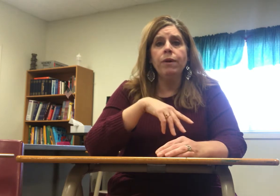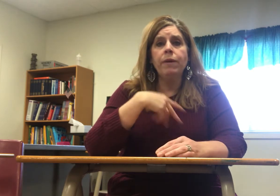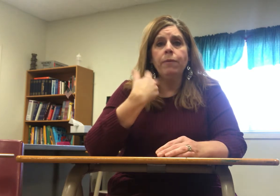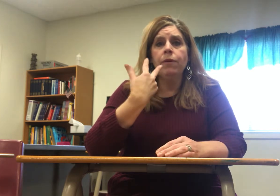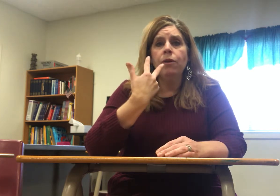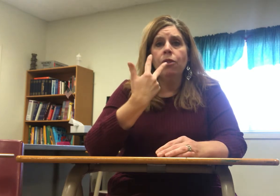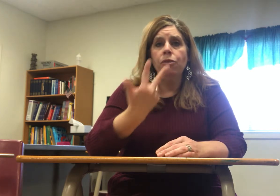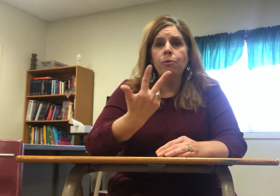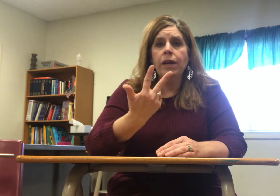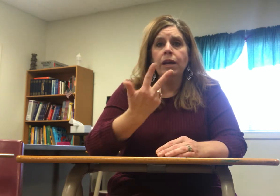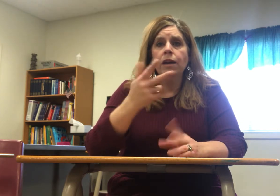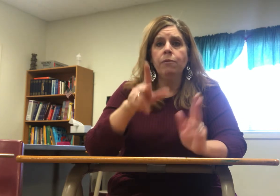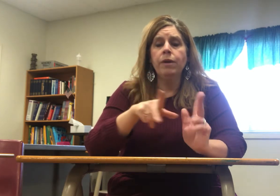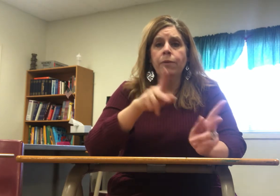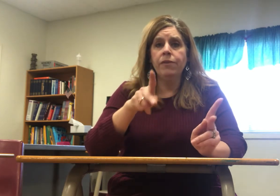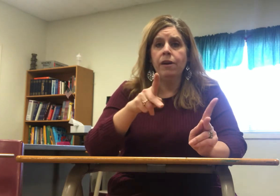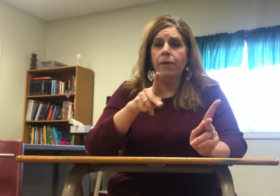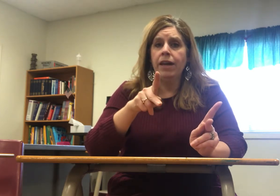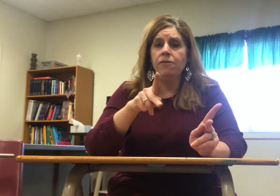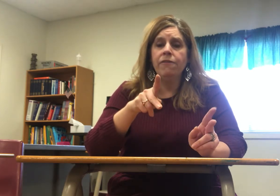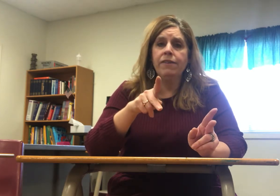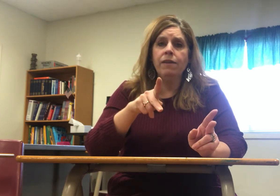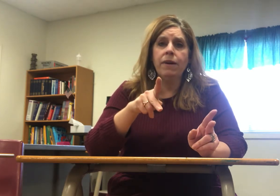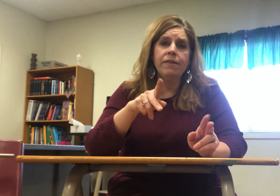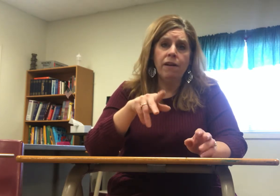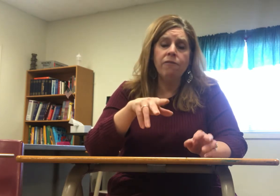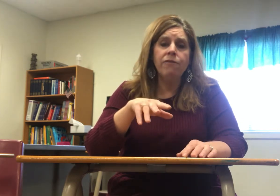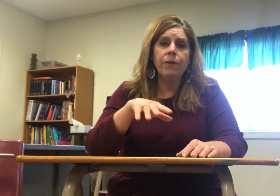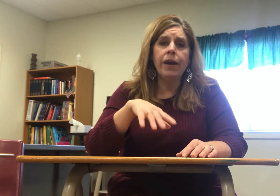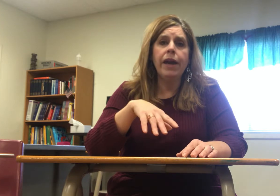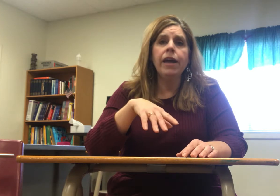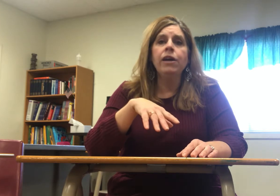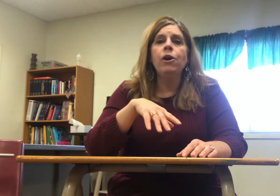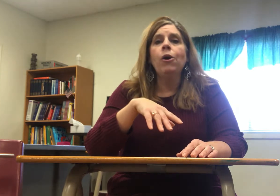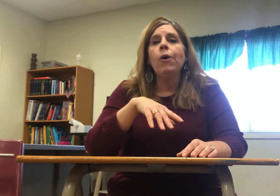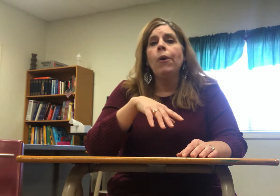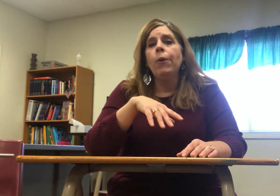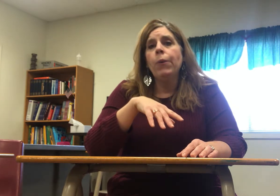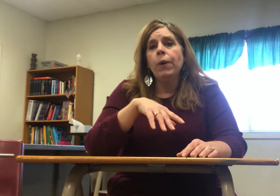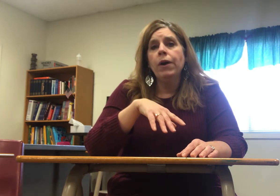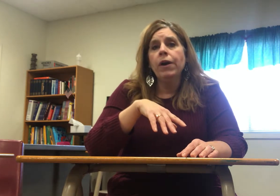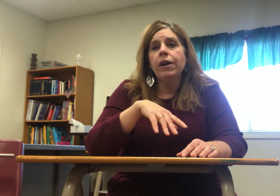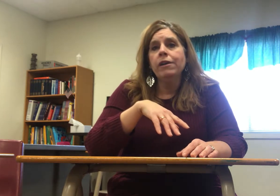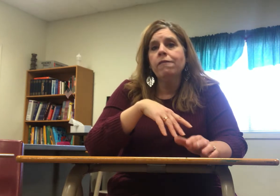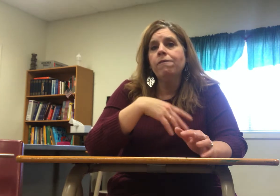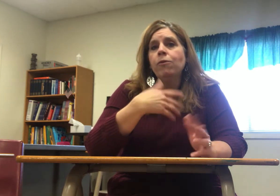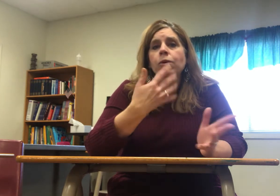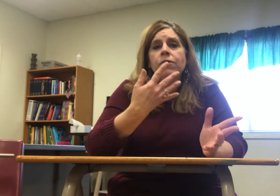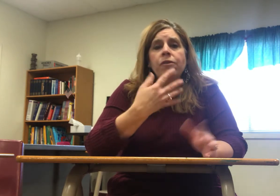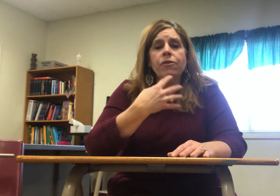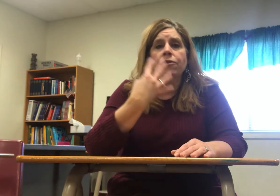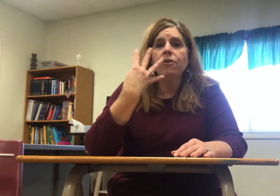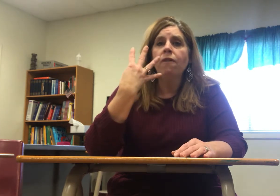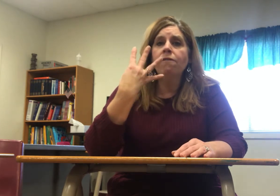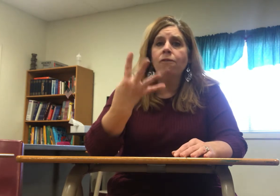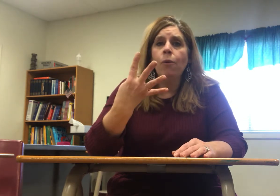people three people see how my hands are facing myself okay or four sisters four